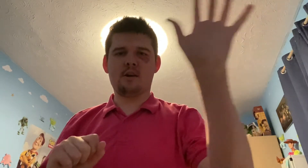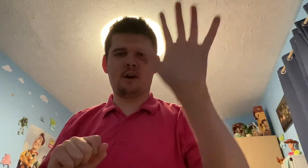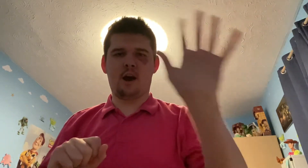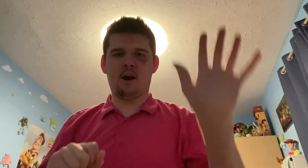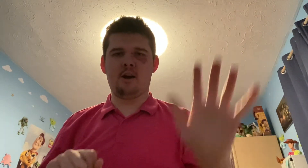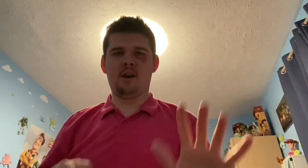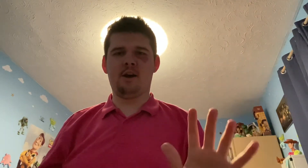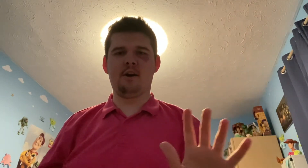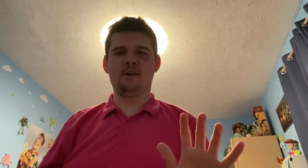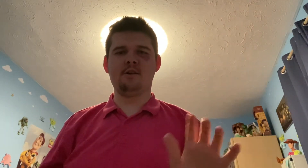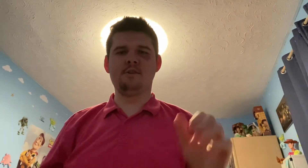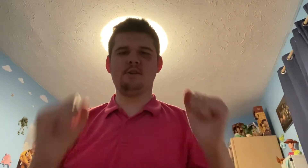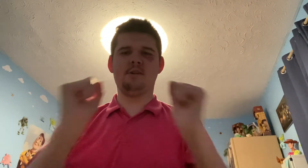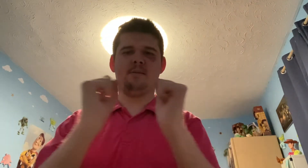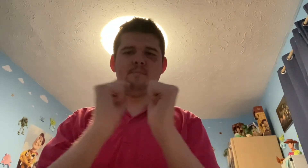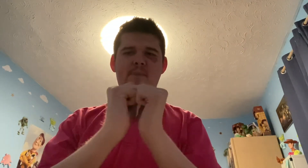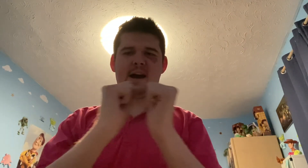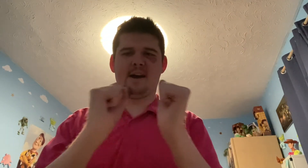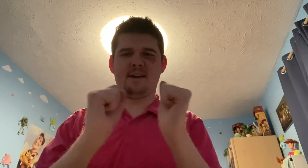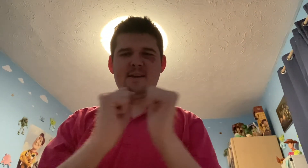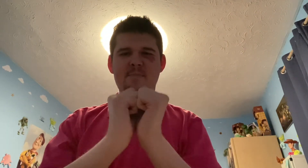coloured paper,